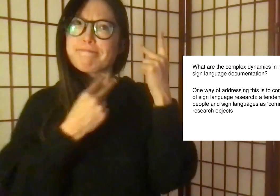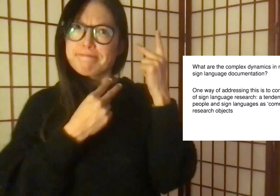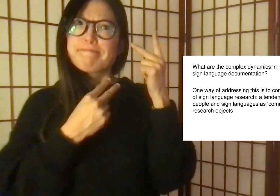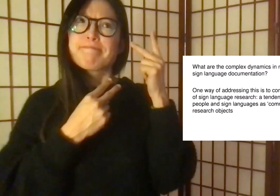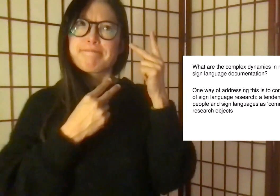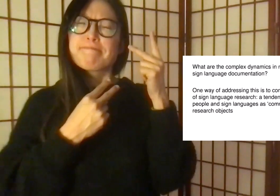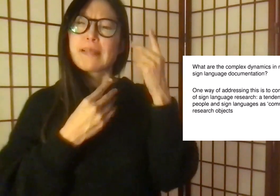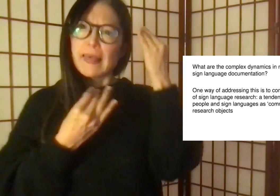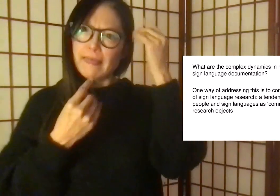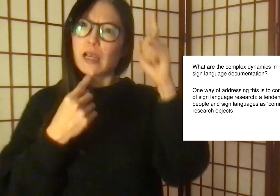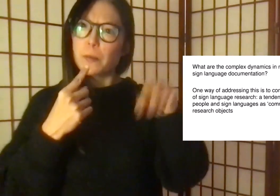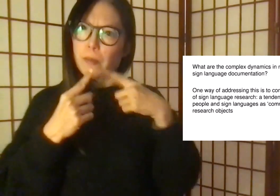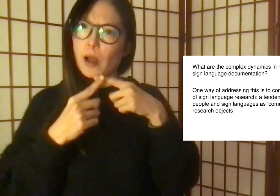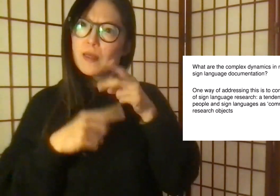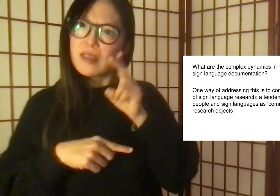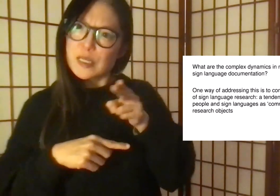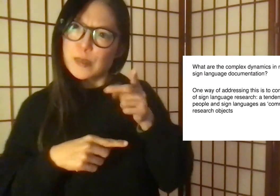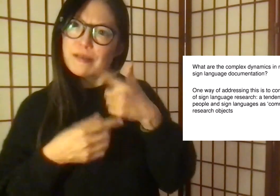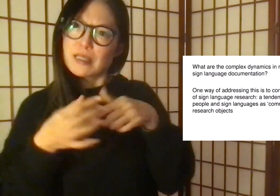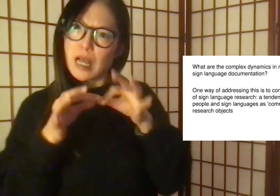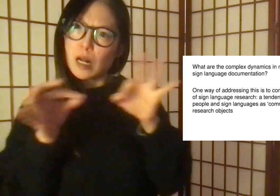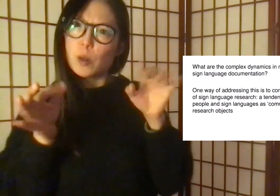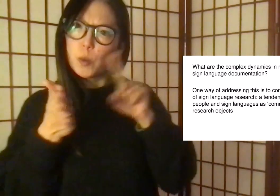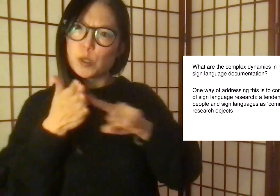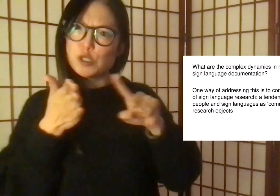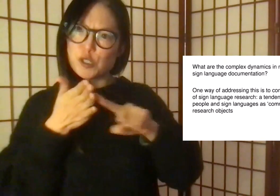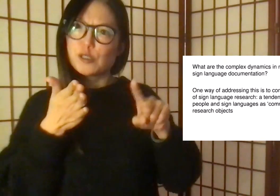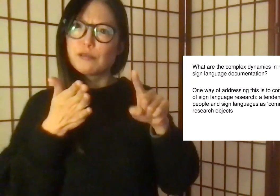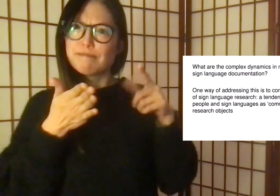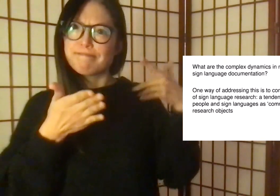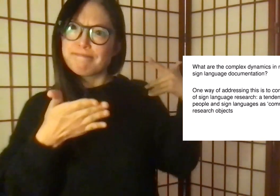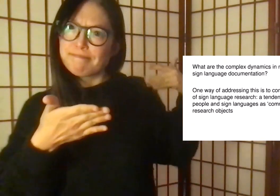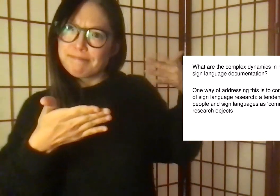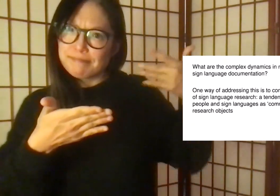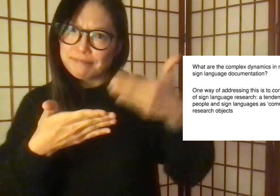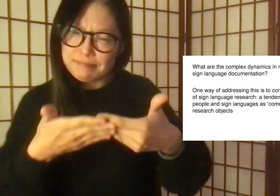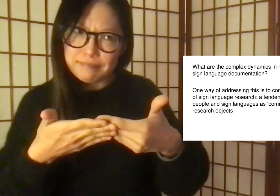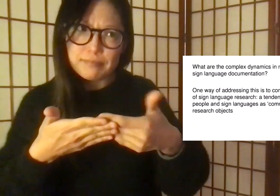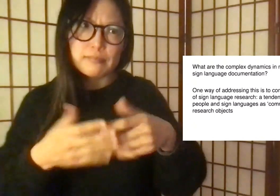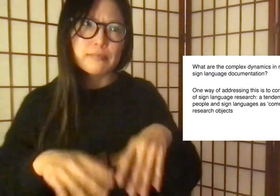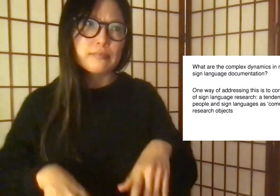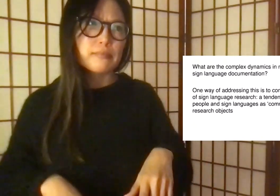of addressing this is to consider the history of sign language research.